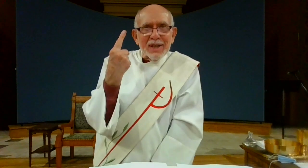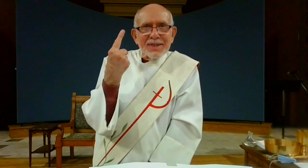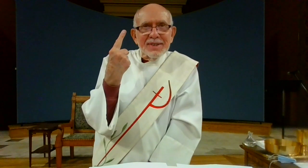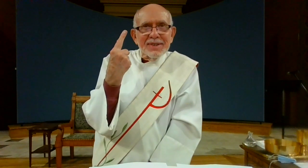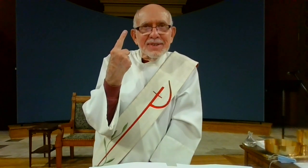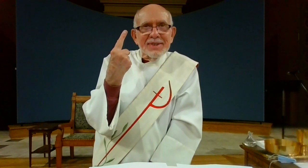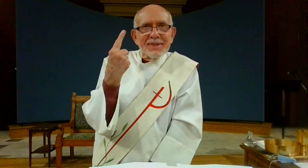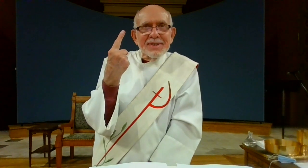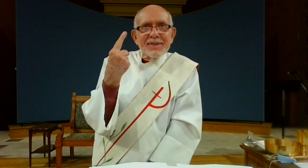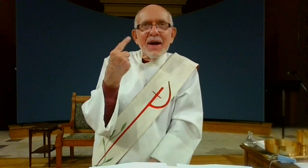god loved us first